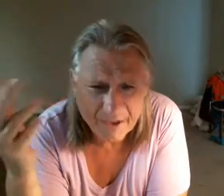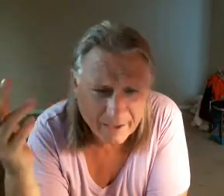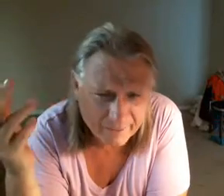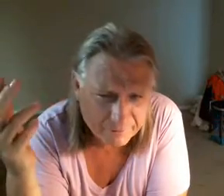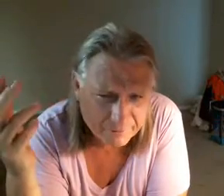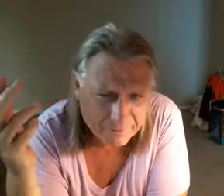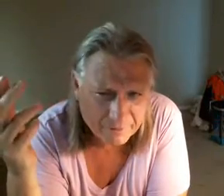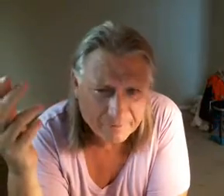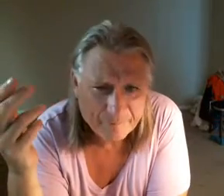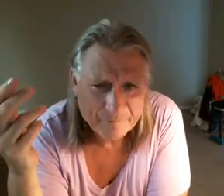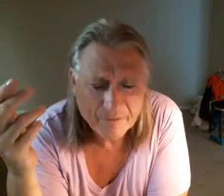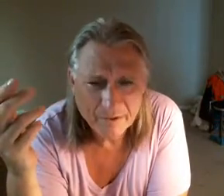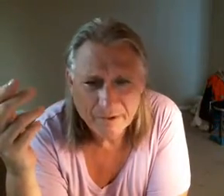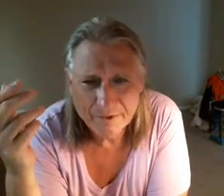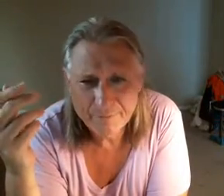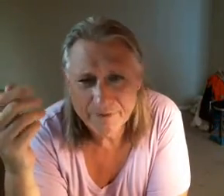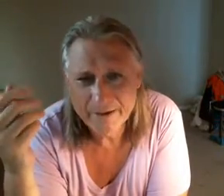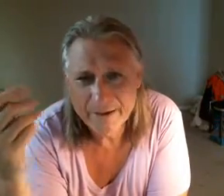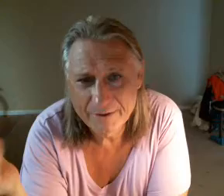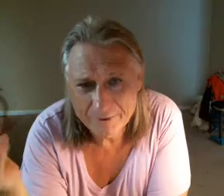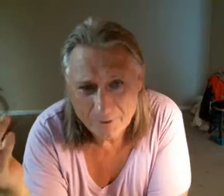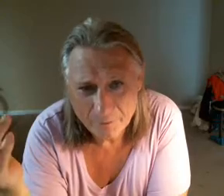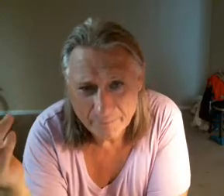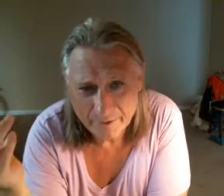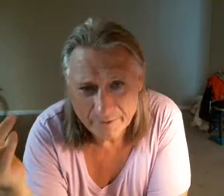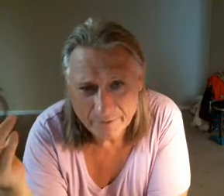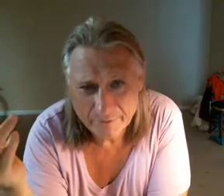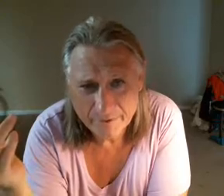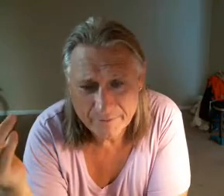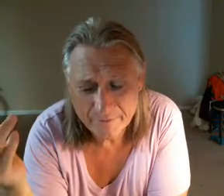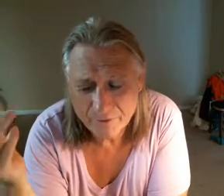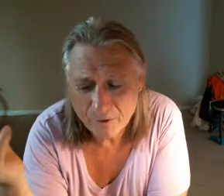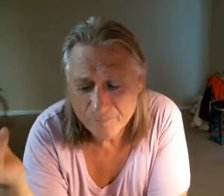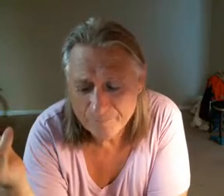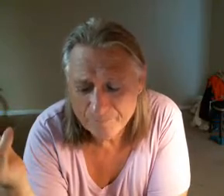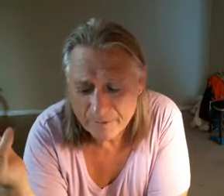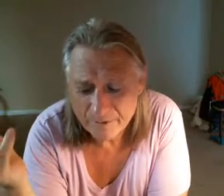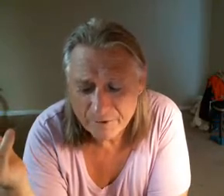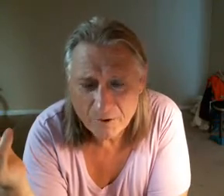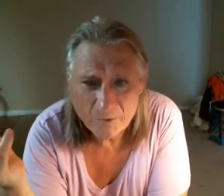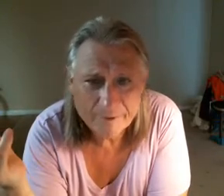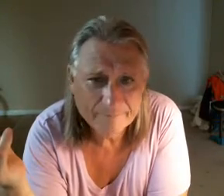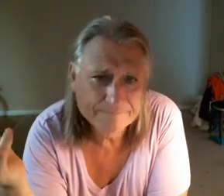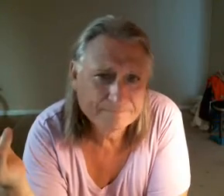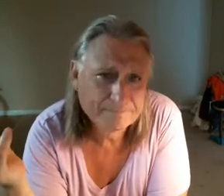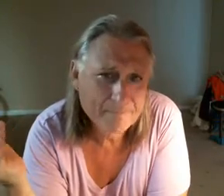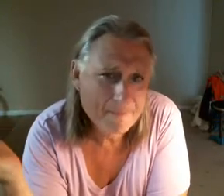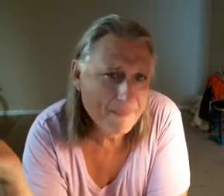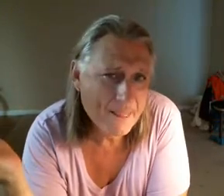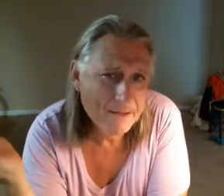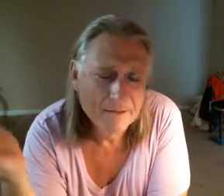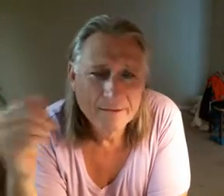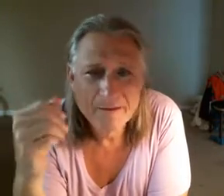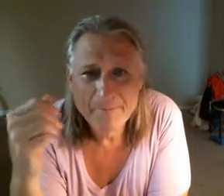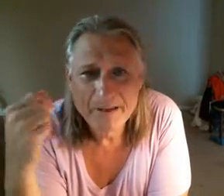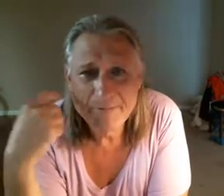and I feel like I need to go to bed okay so you know what maybe